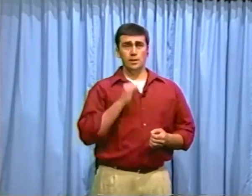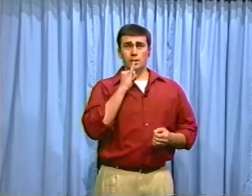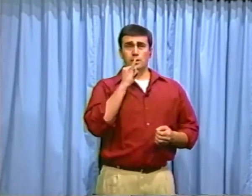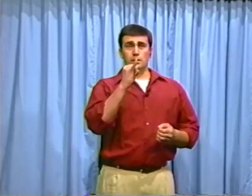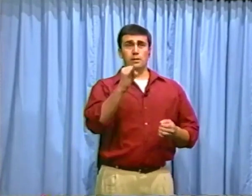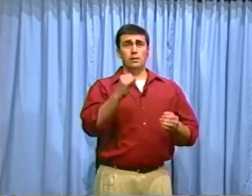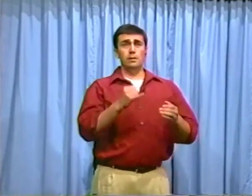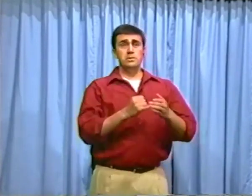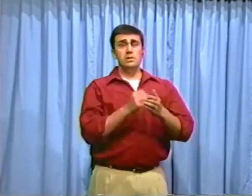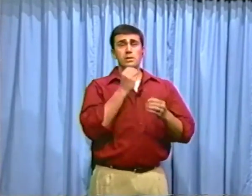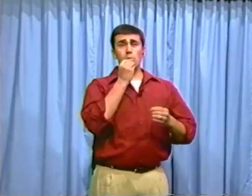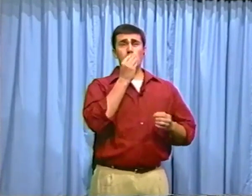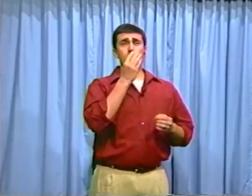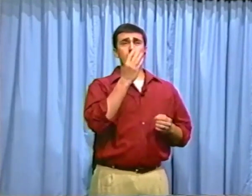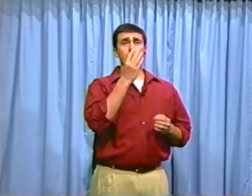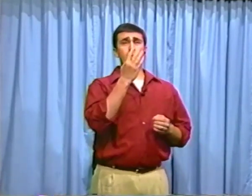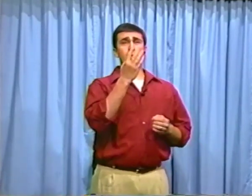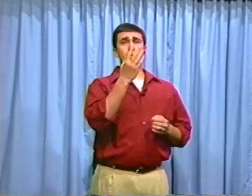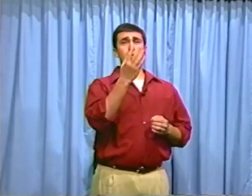Is it warm?